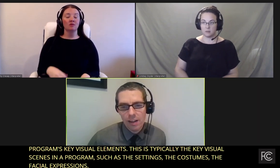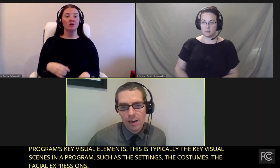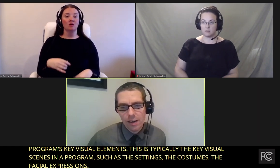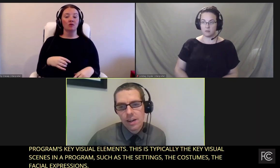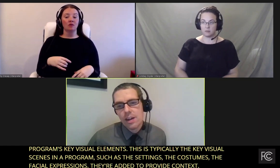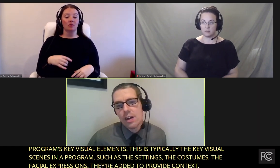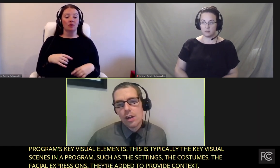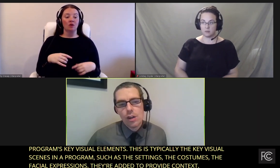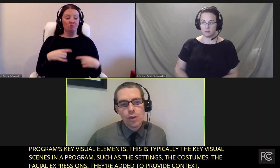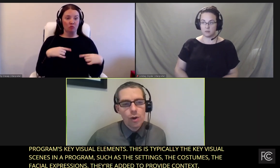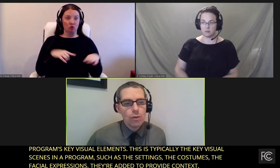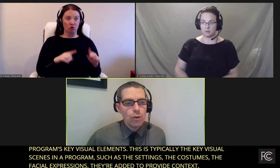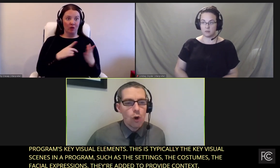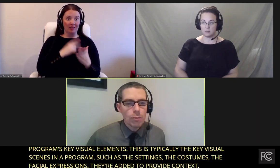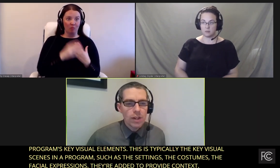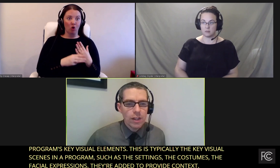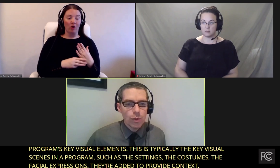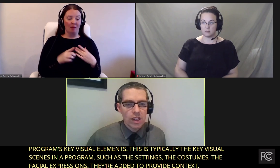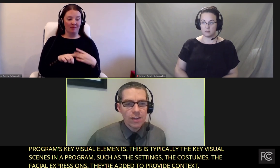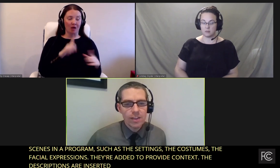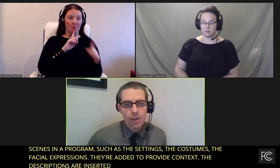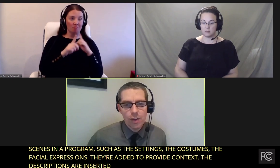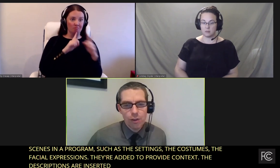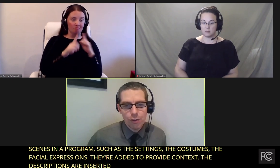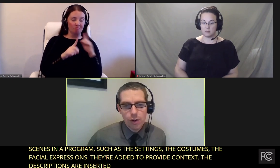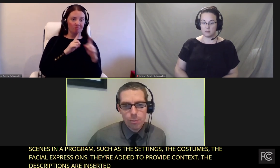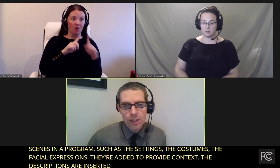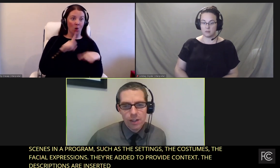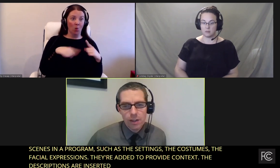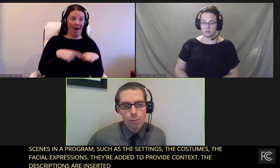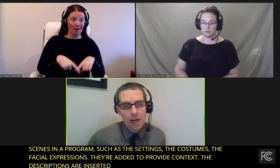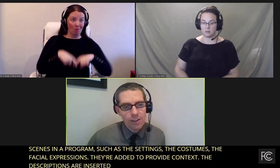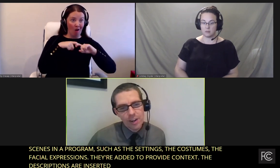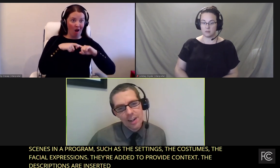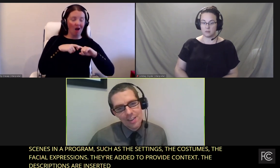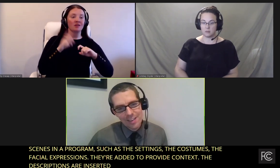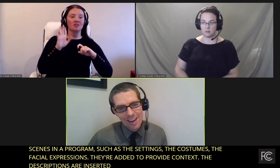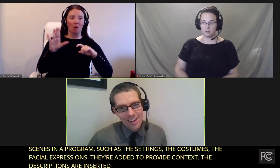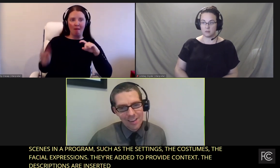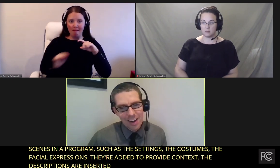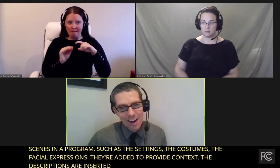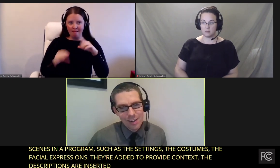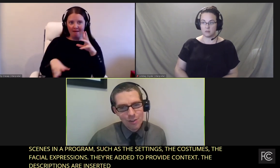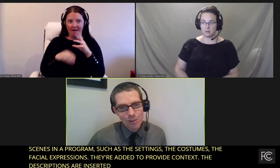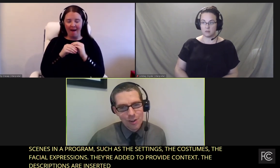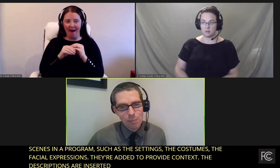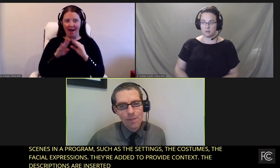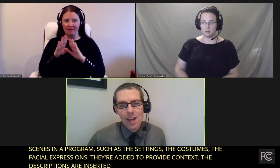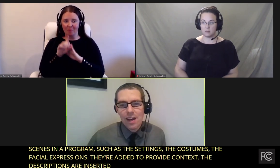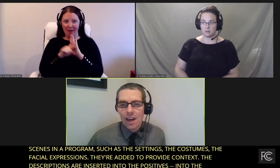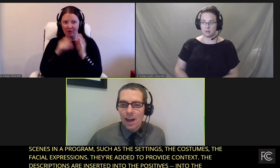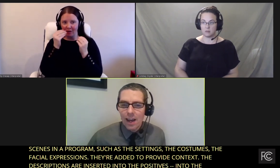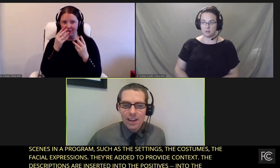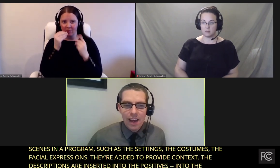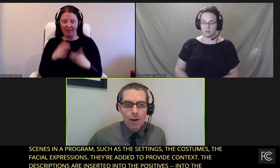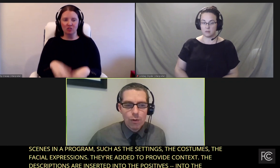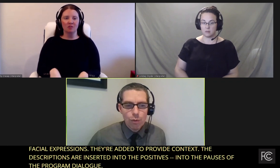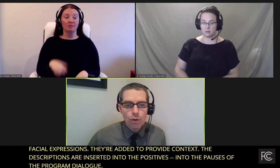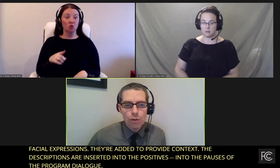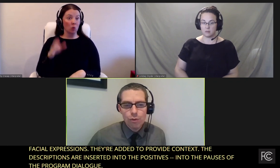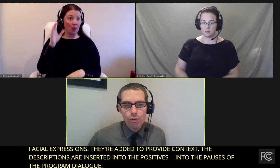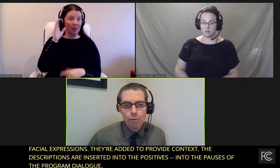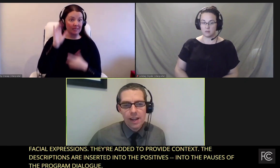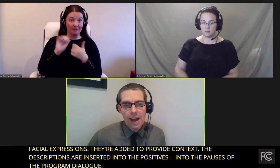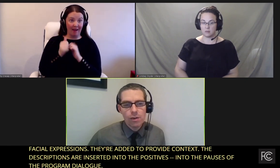program's dialogue. So, normally, you would listen to the description by turning on the secondary audio stream, and